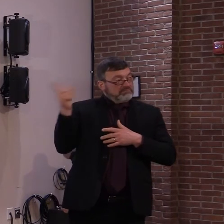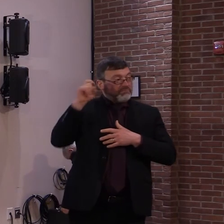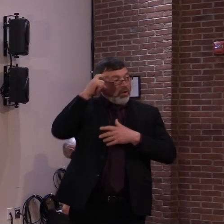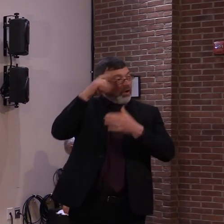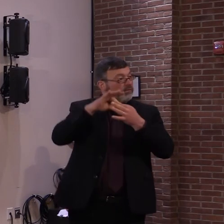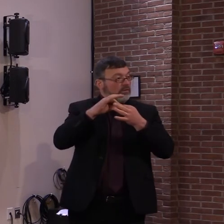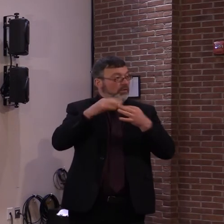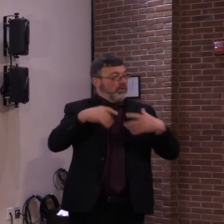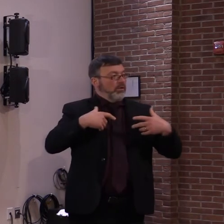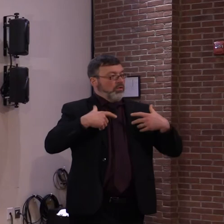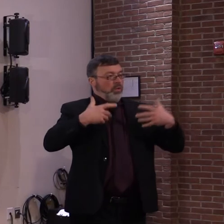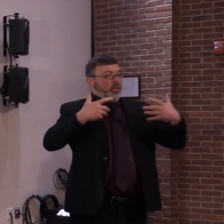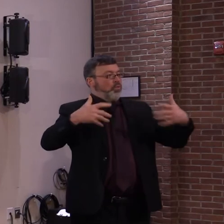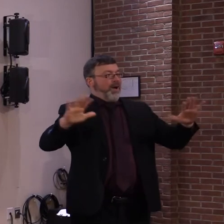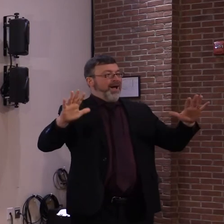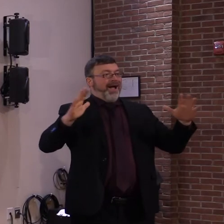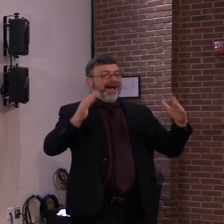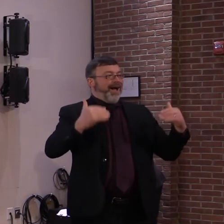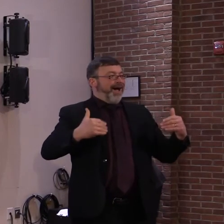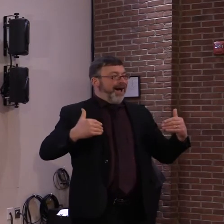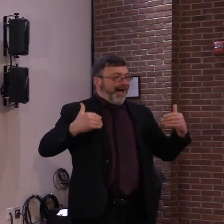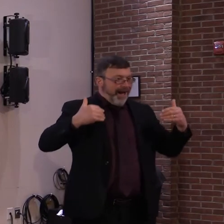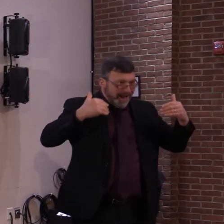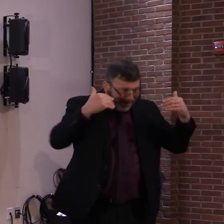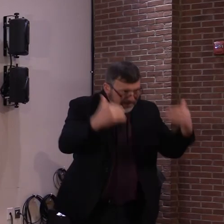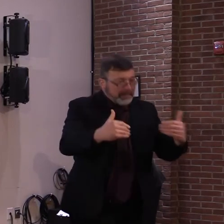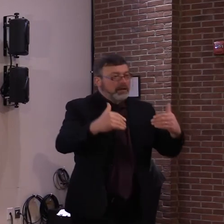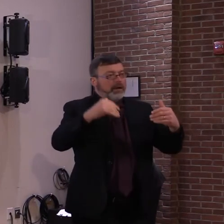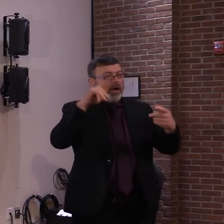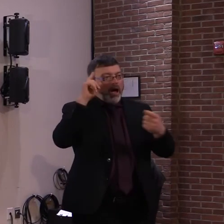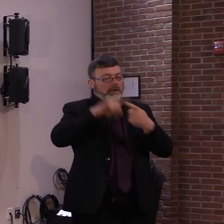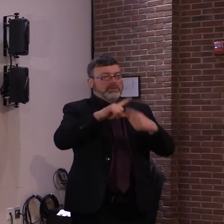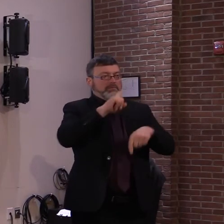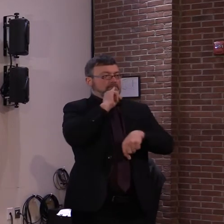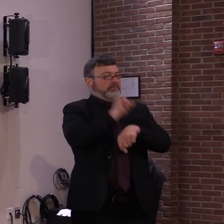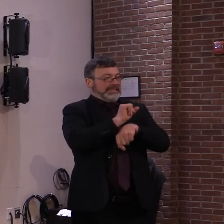we're comfortable that, that we can safely do so.